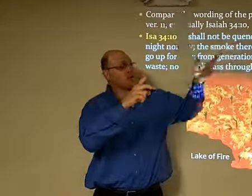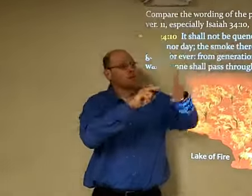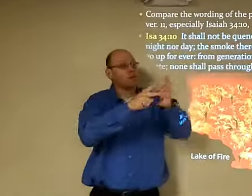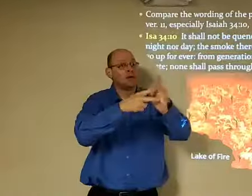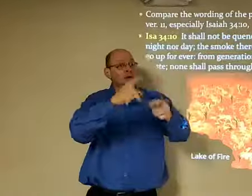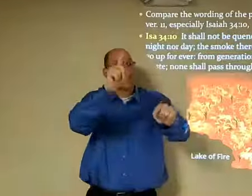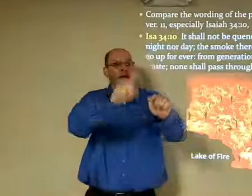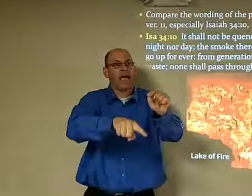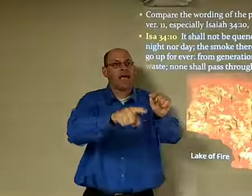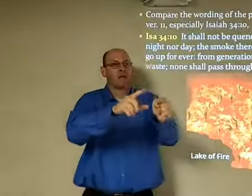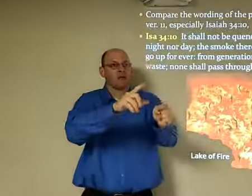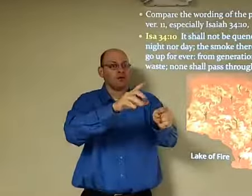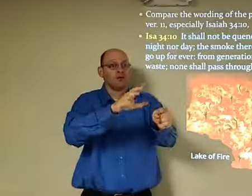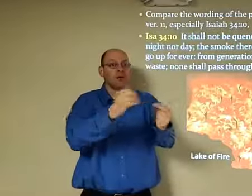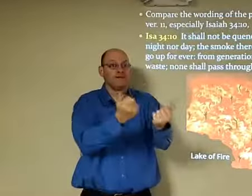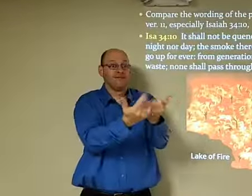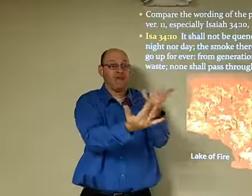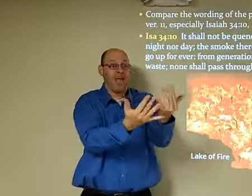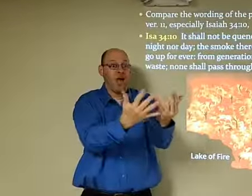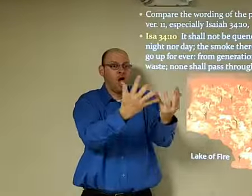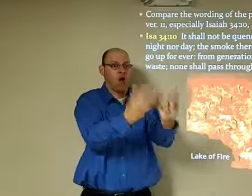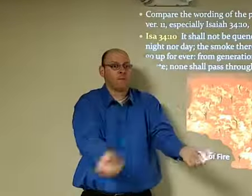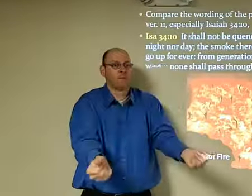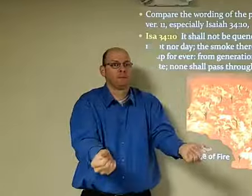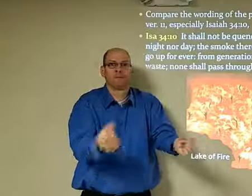It shall not be quenched night or day.